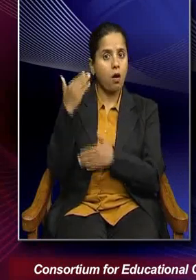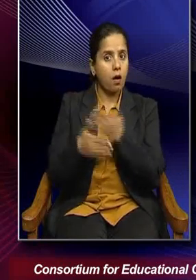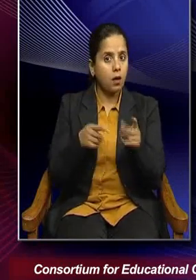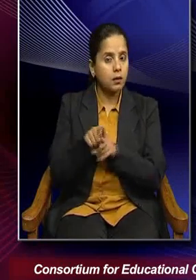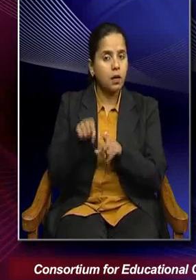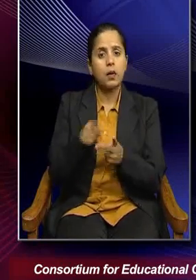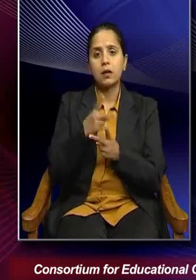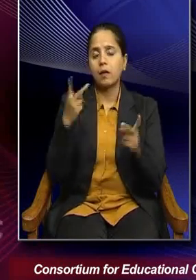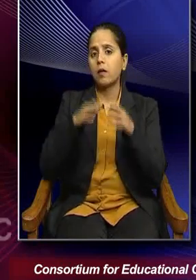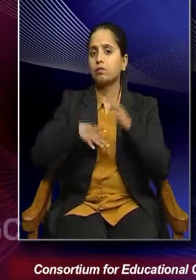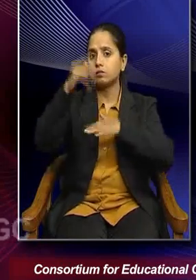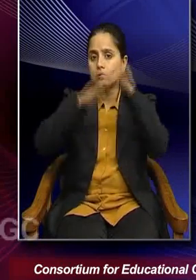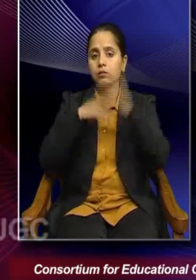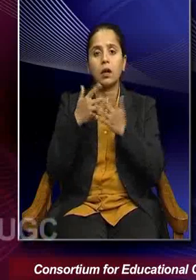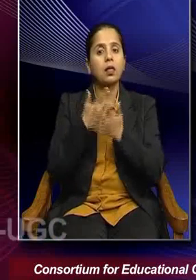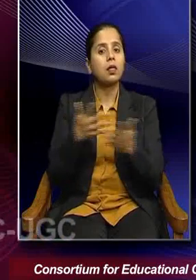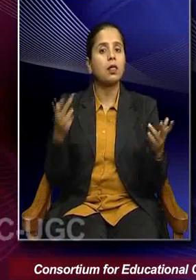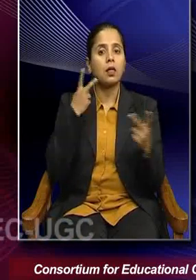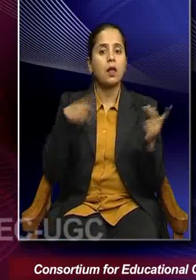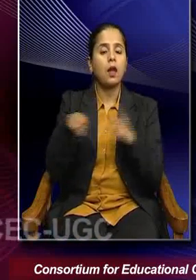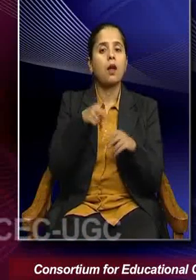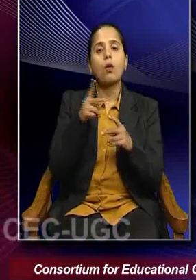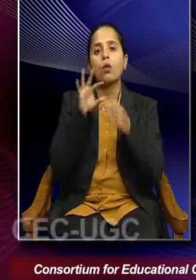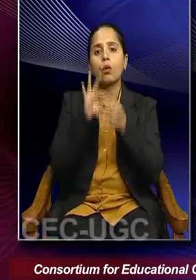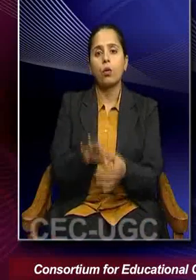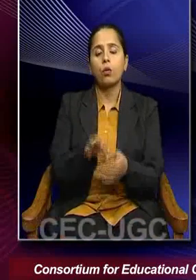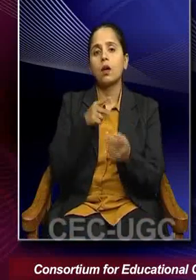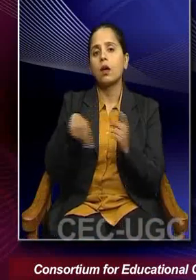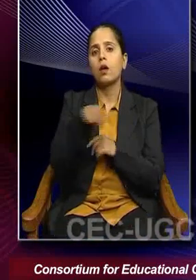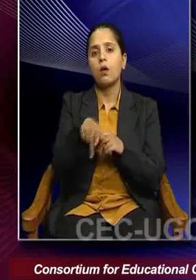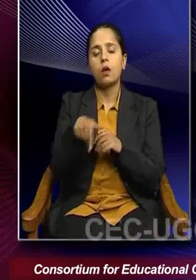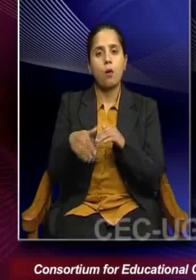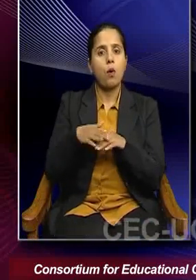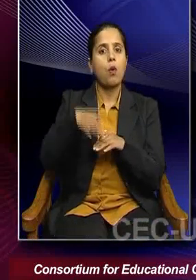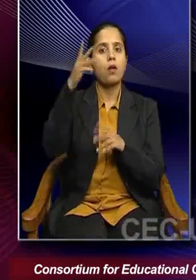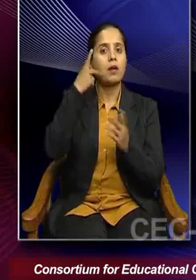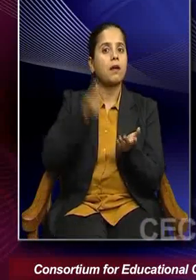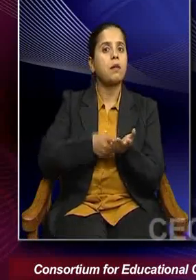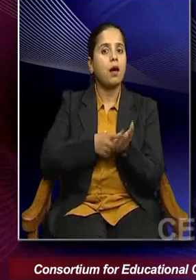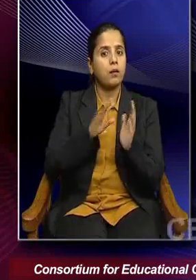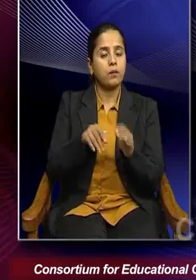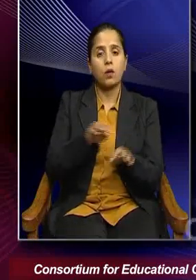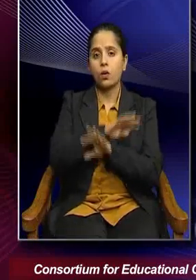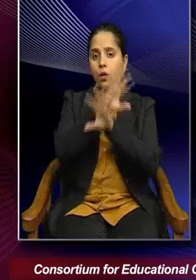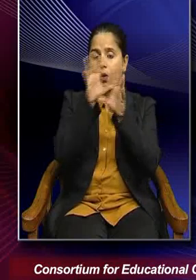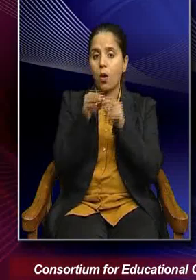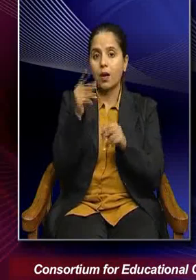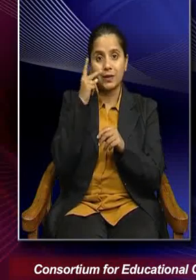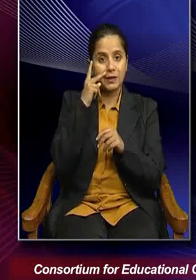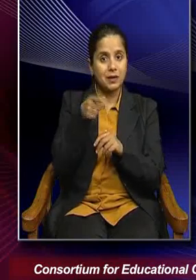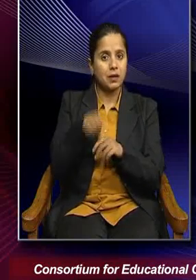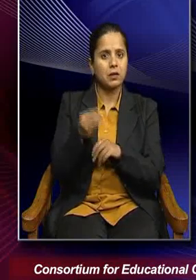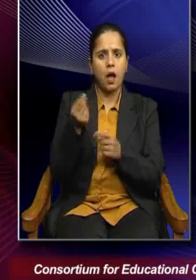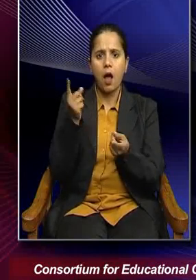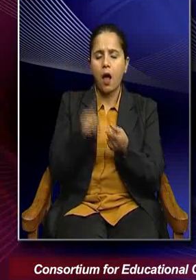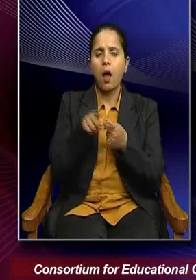various construction activities for wood related, you know, demand for wood is rising. So, all these, you know, direct and, you know, sudden